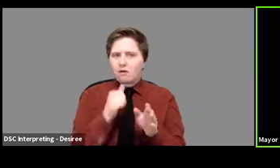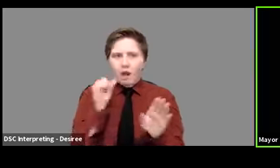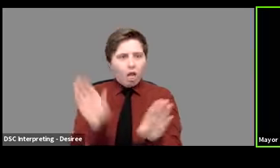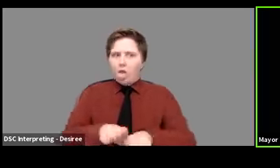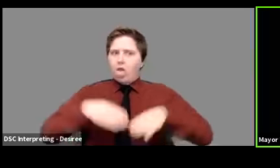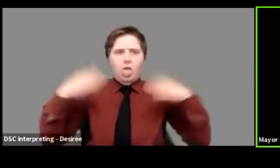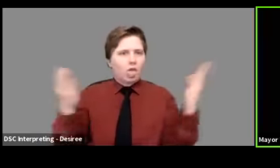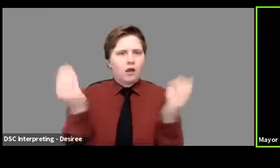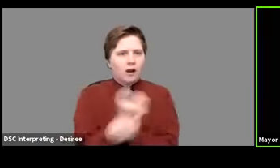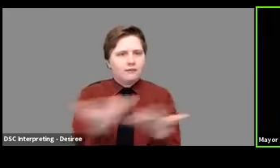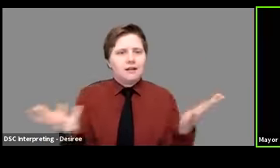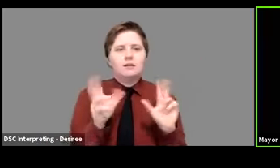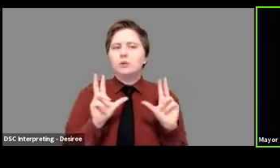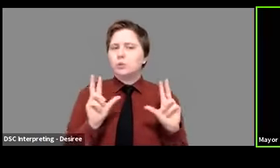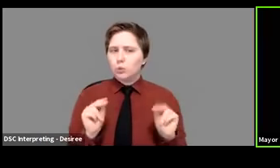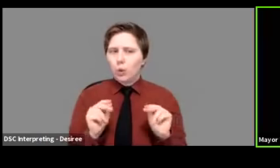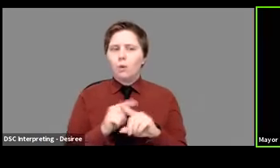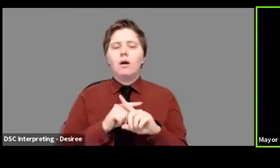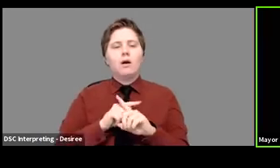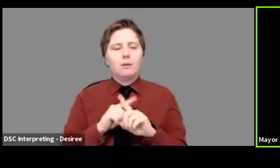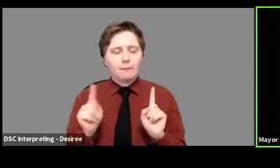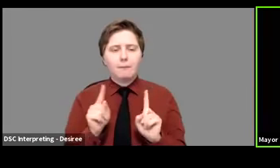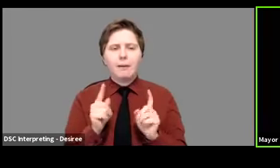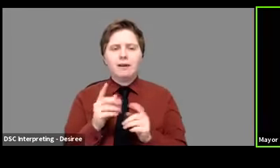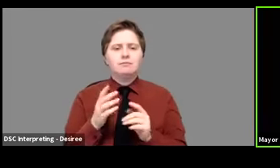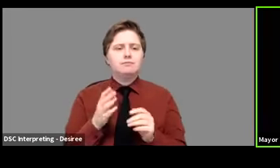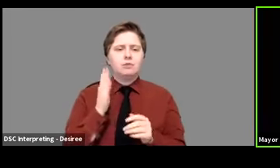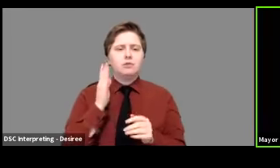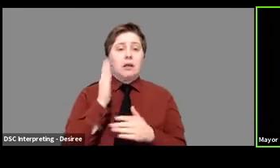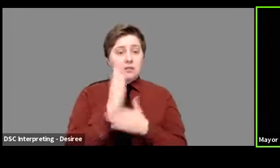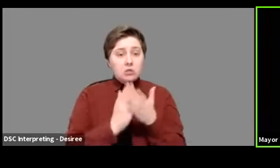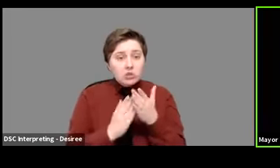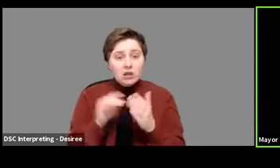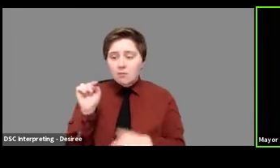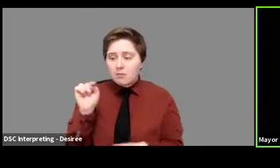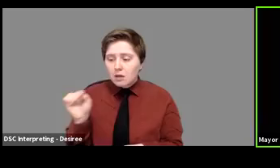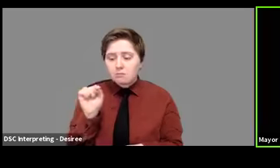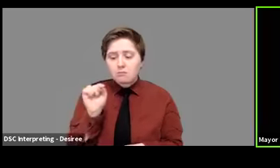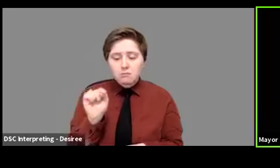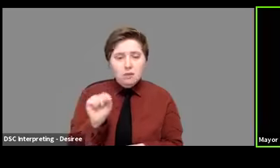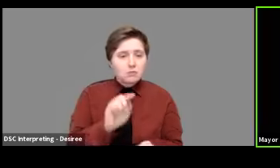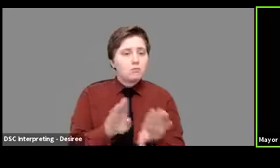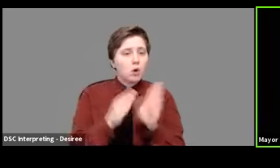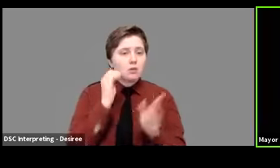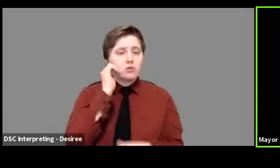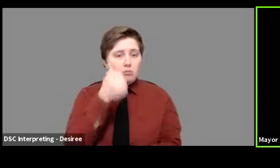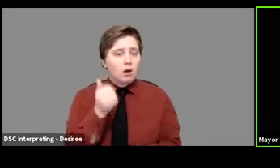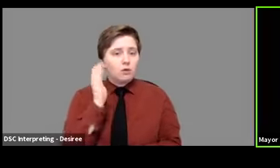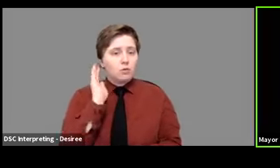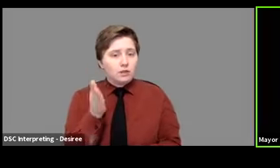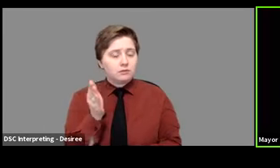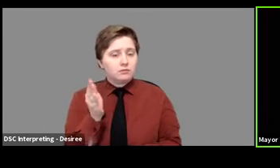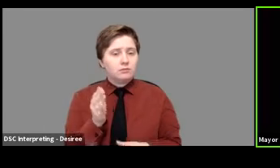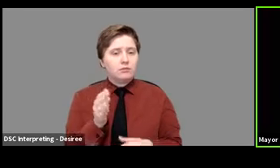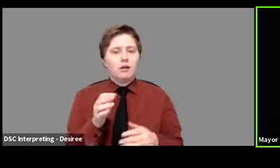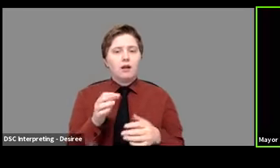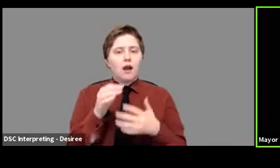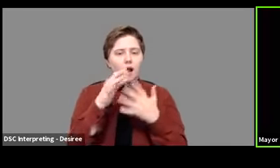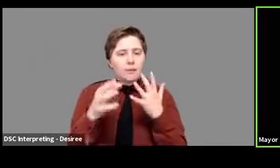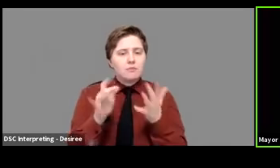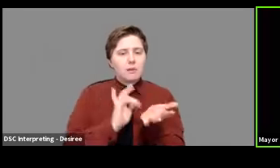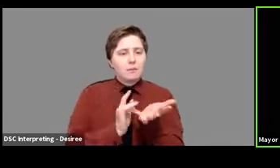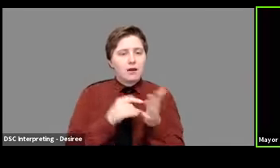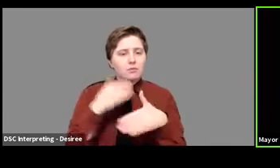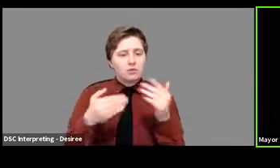firm date for when they may open. But some things are going to start opening as soon as tomorrow. And elective medical procedures and